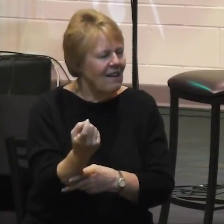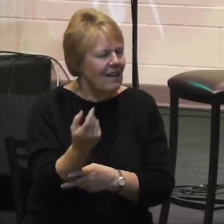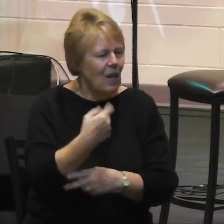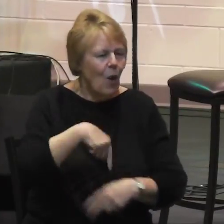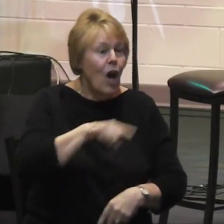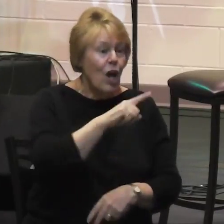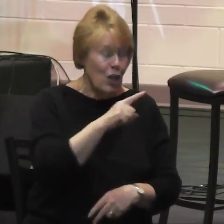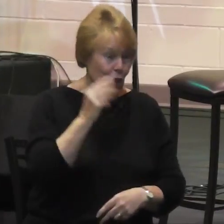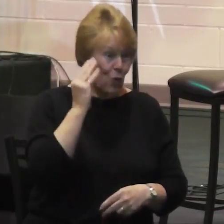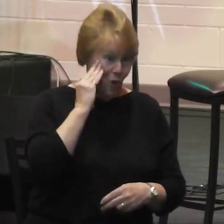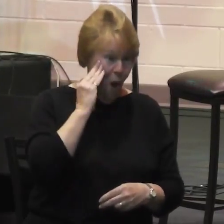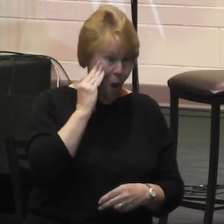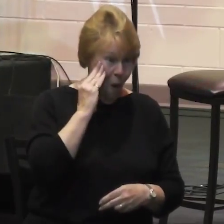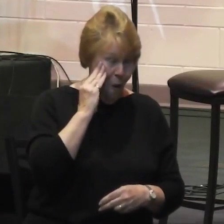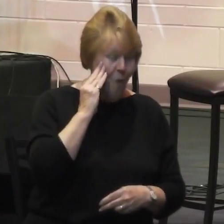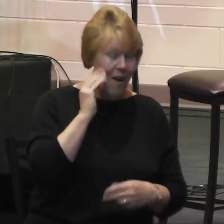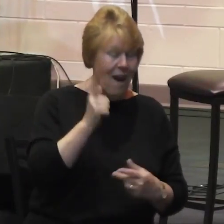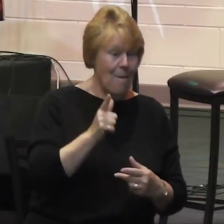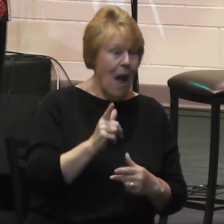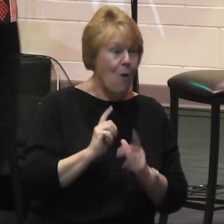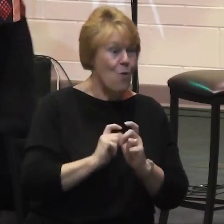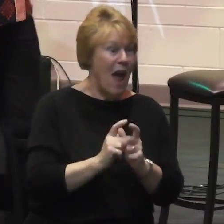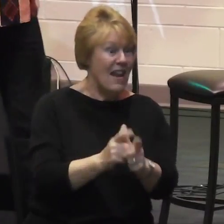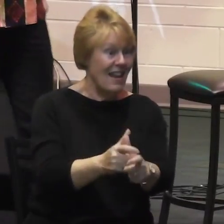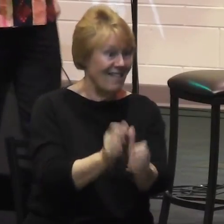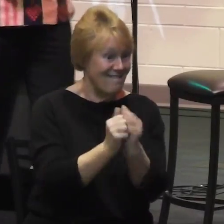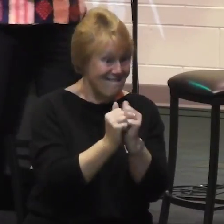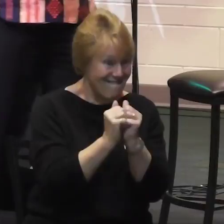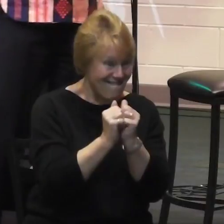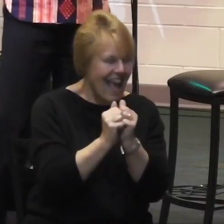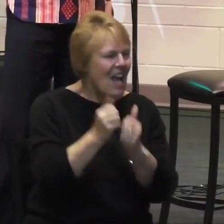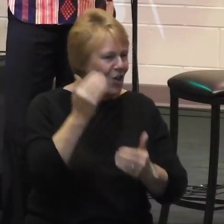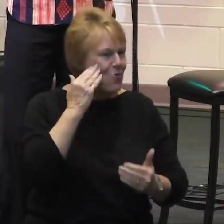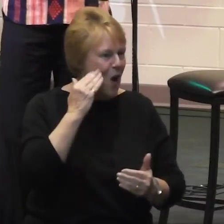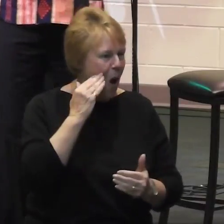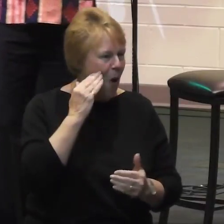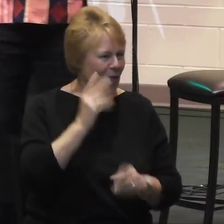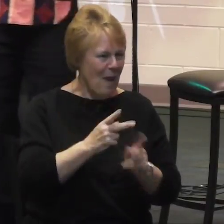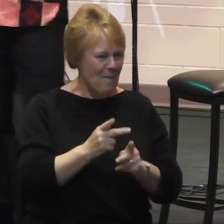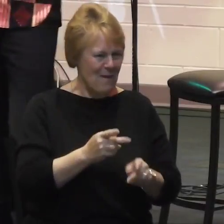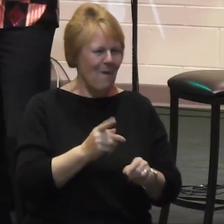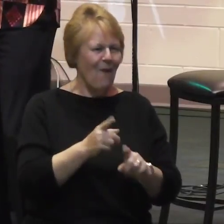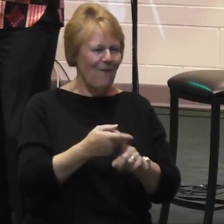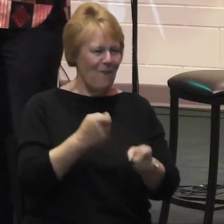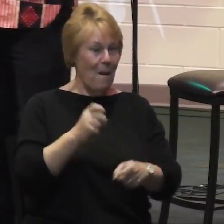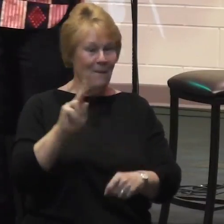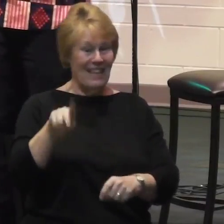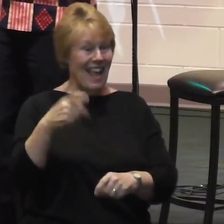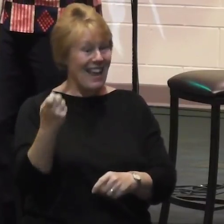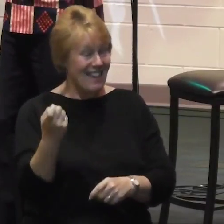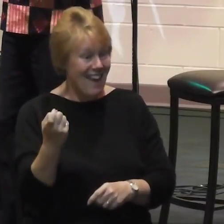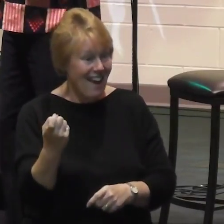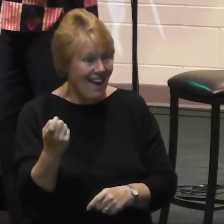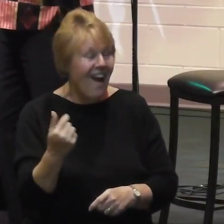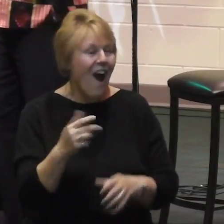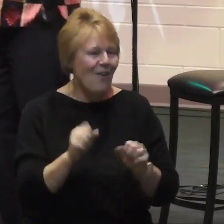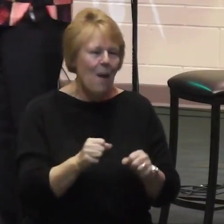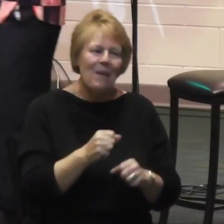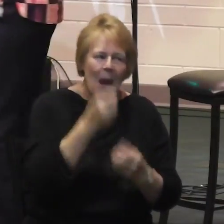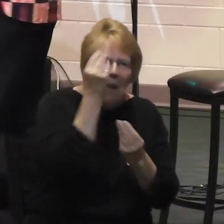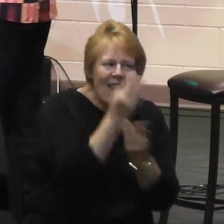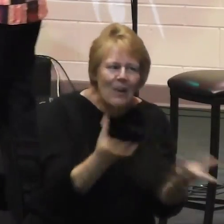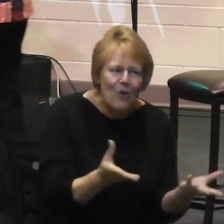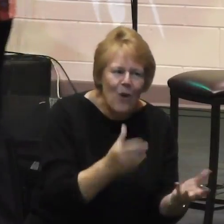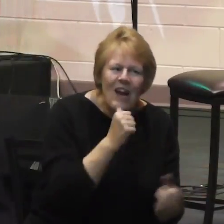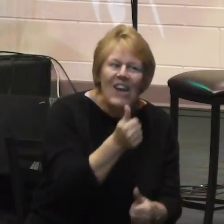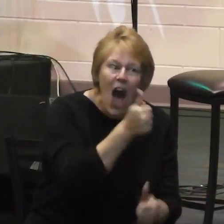isn't it? And Kenya is good at running the marathon. Now I can tell you, not every tribe in Kenya is gifted in